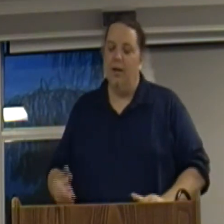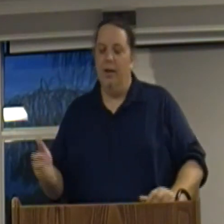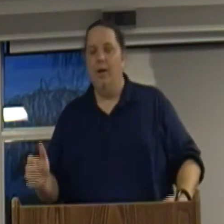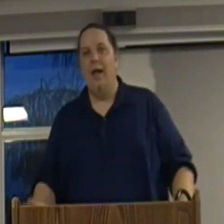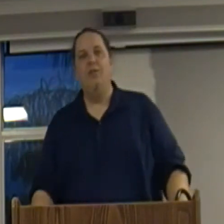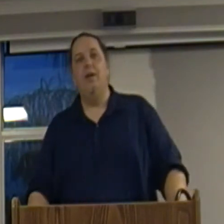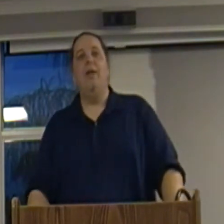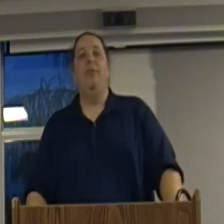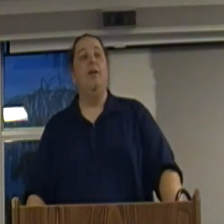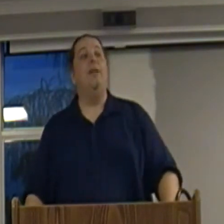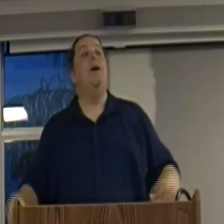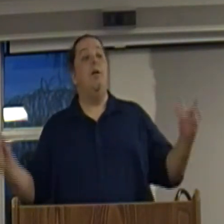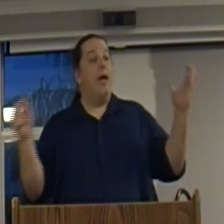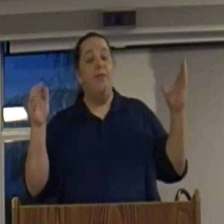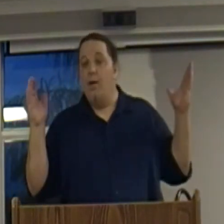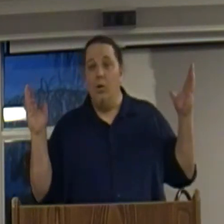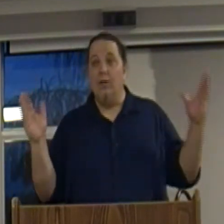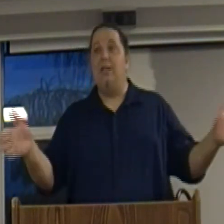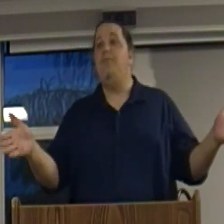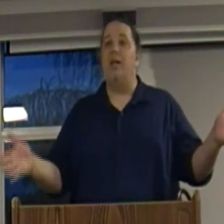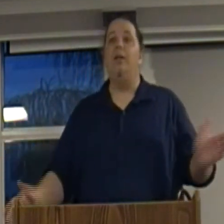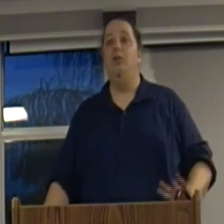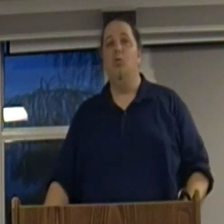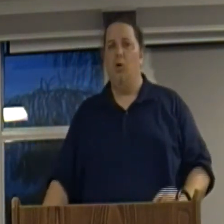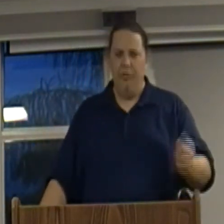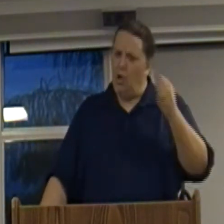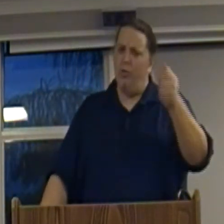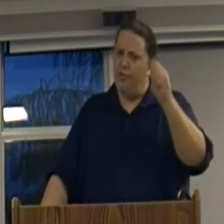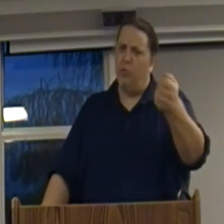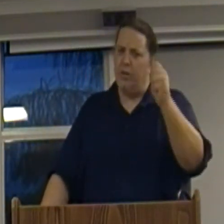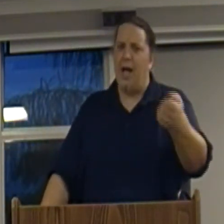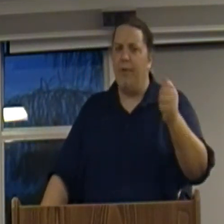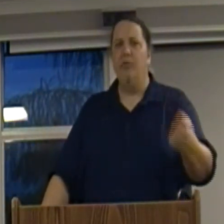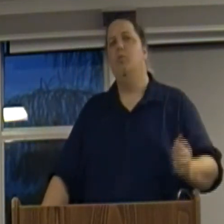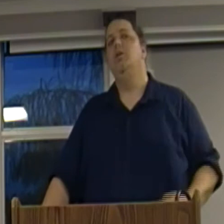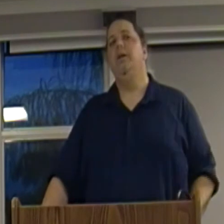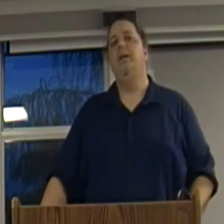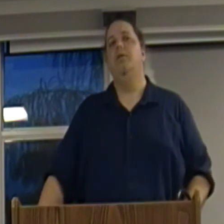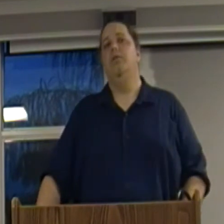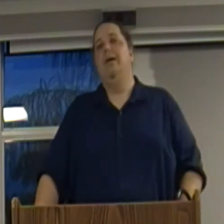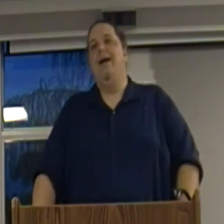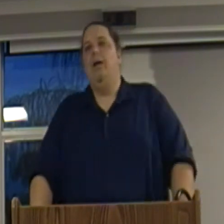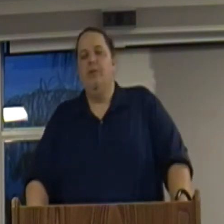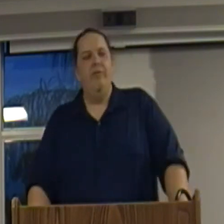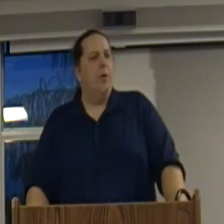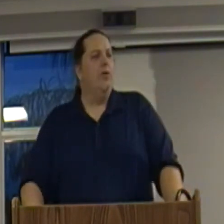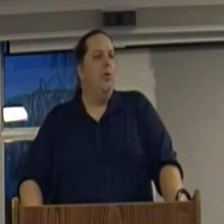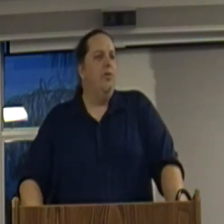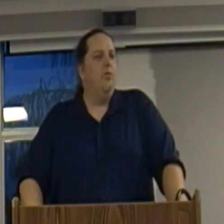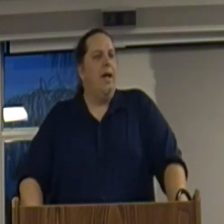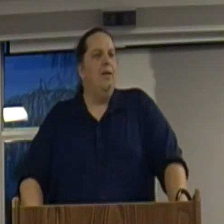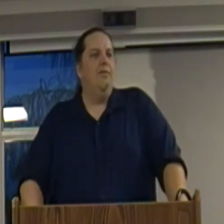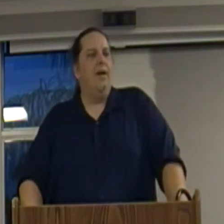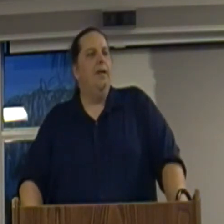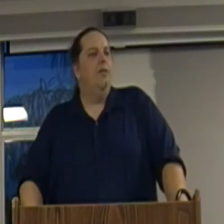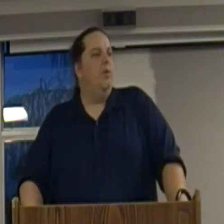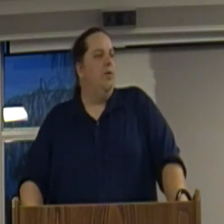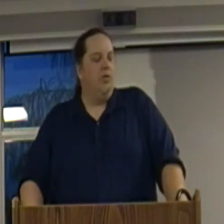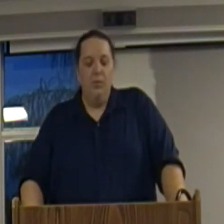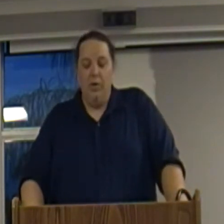you know, as it, and they're, and they'll, and they won't keep telling you, well, no, this is what capitalism really is, as if they were the ones who kind of defined what the term